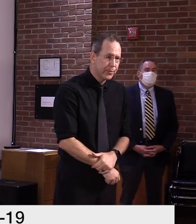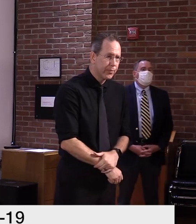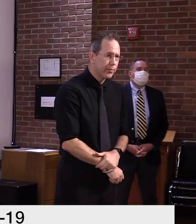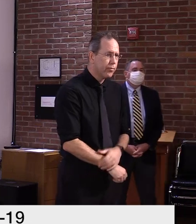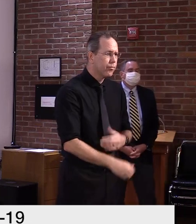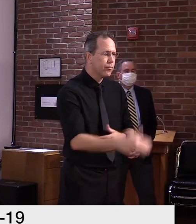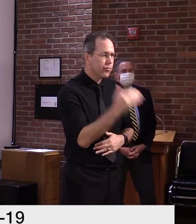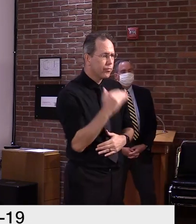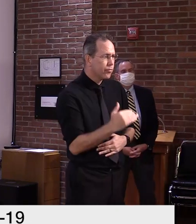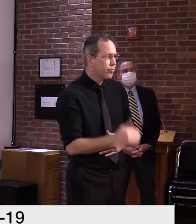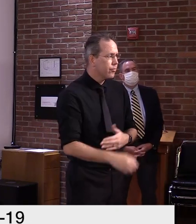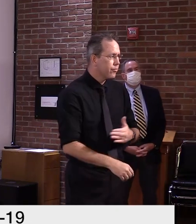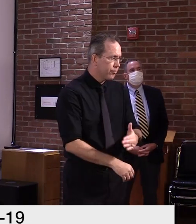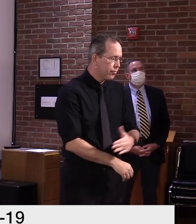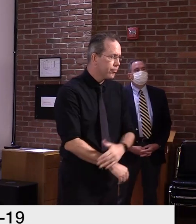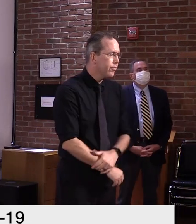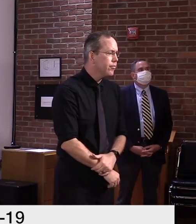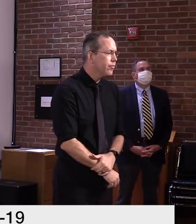Kat, WCAX.